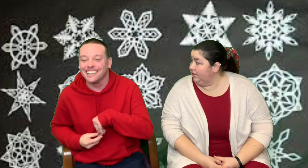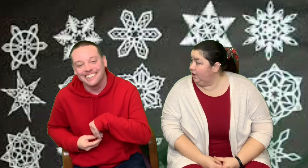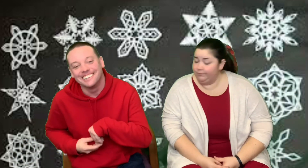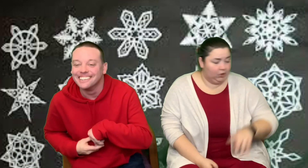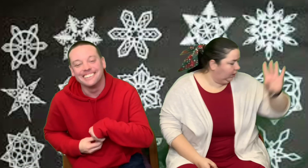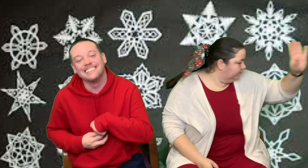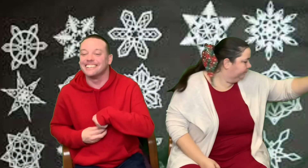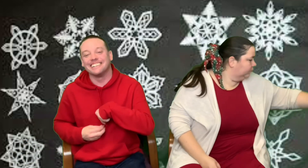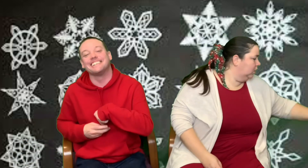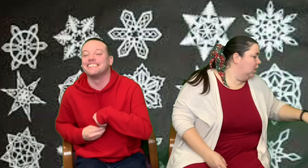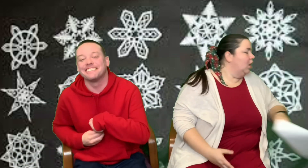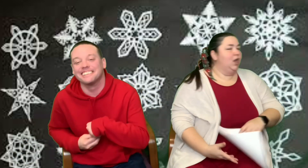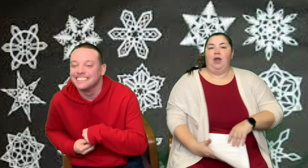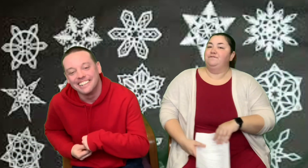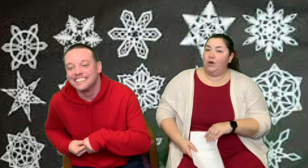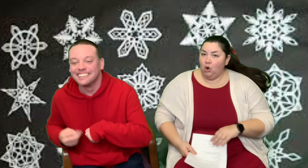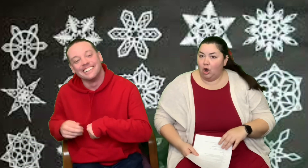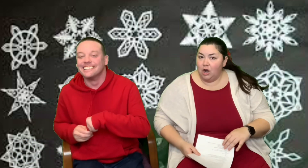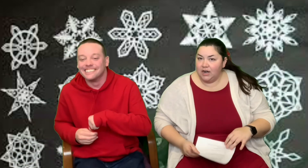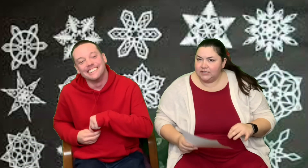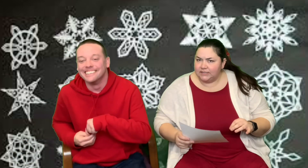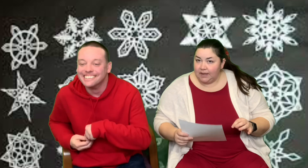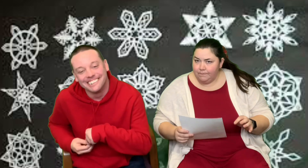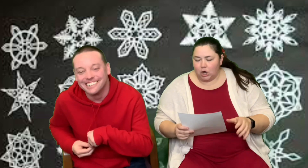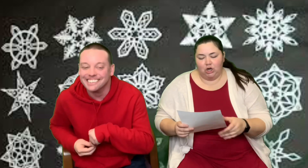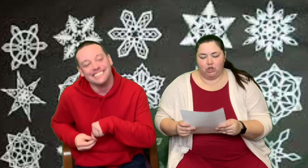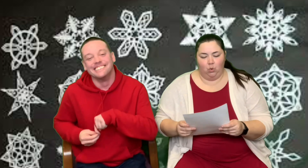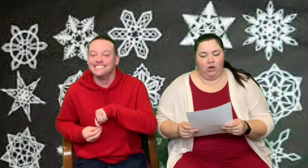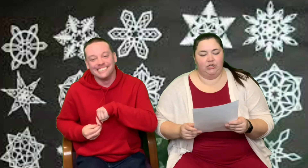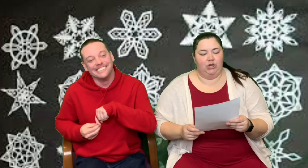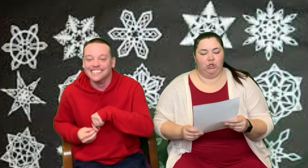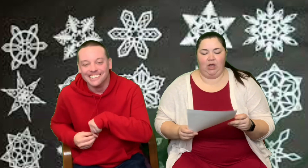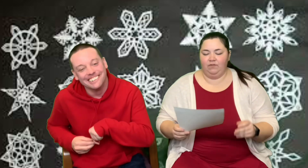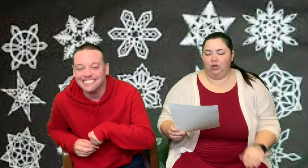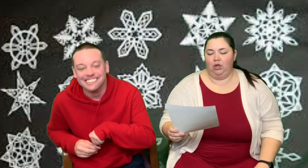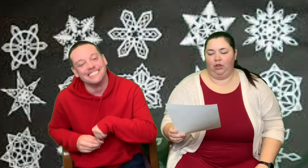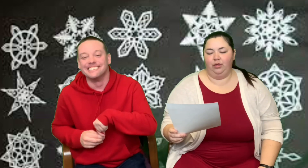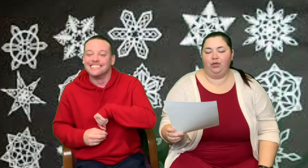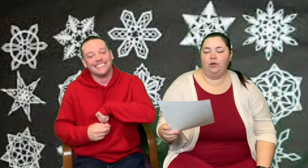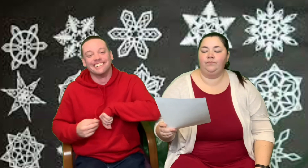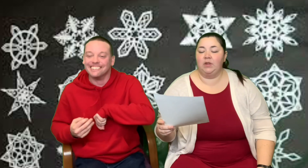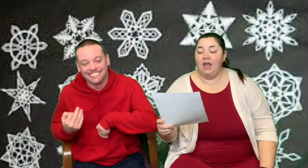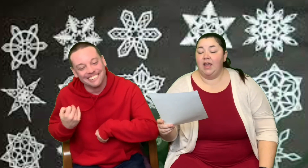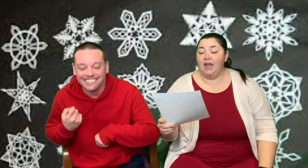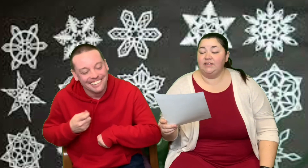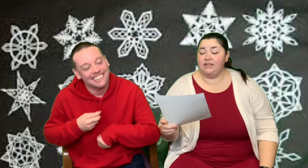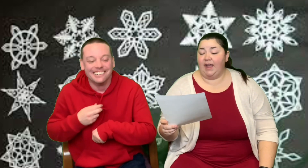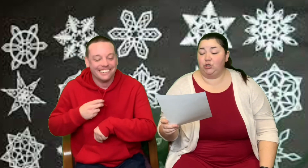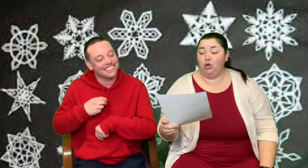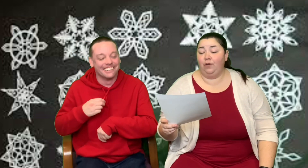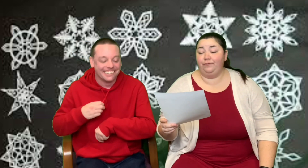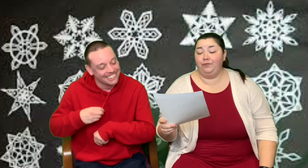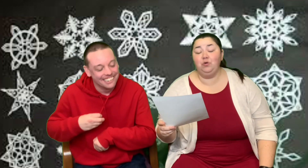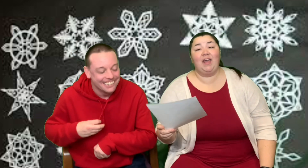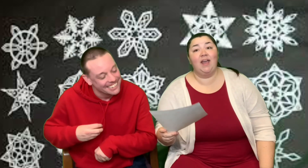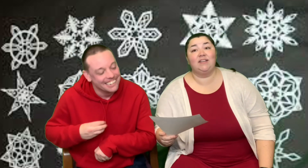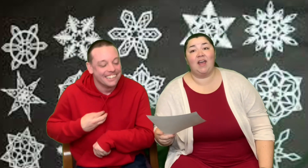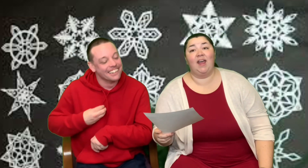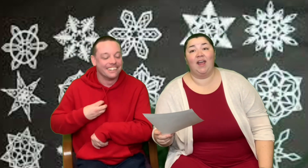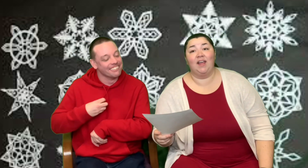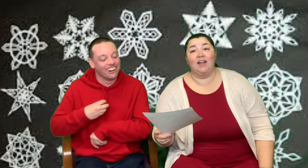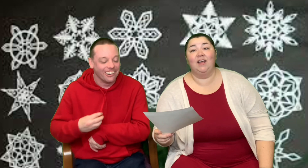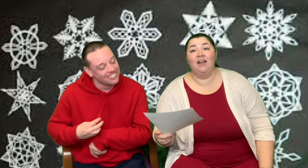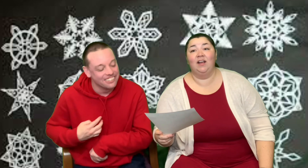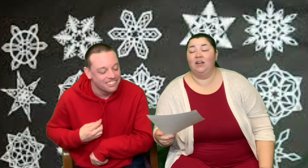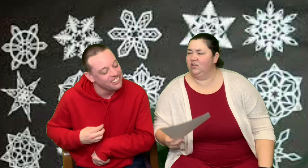the national days are? Okay. For December 27th, it's National Fruitcake